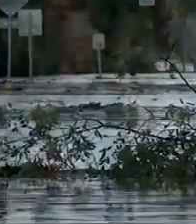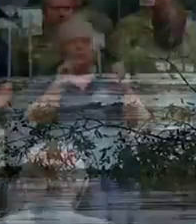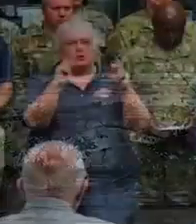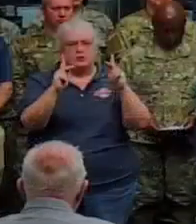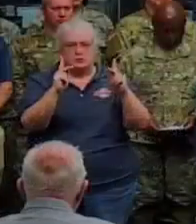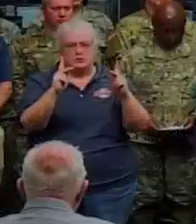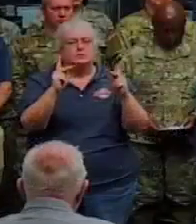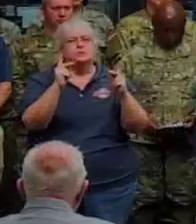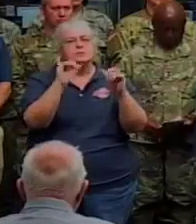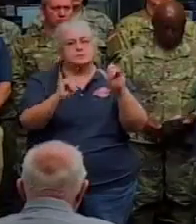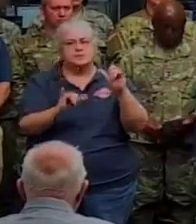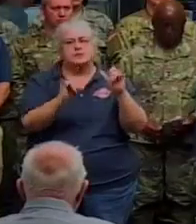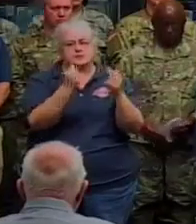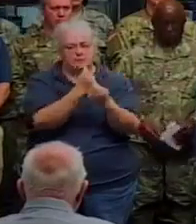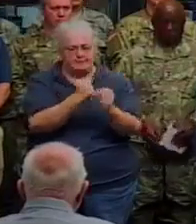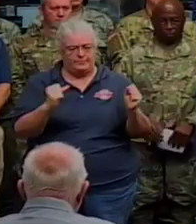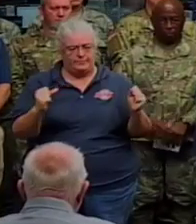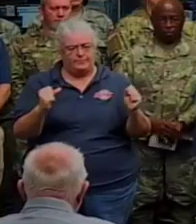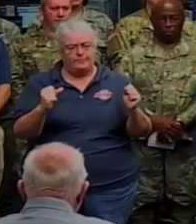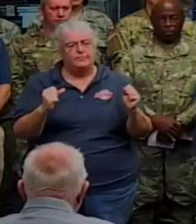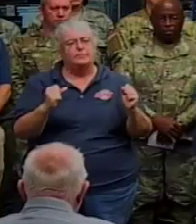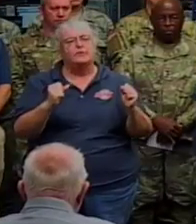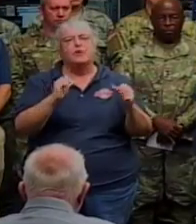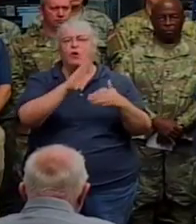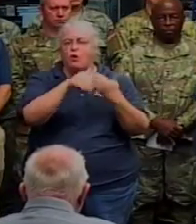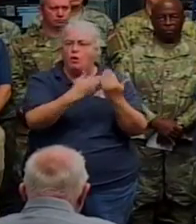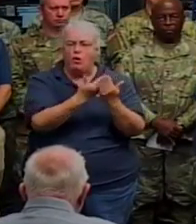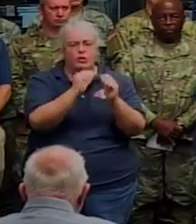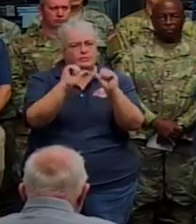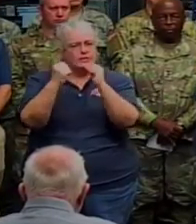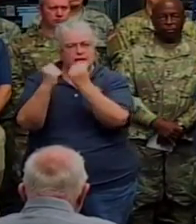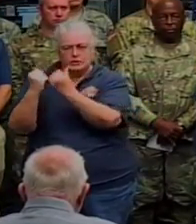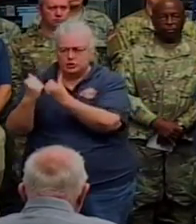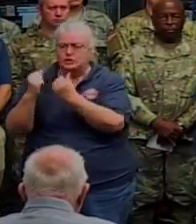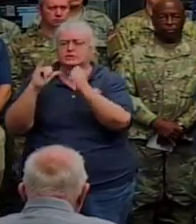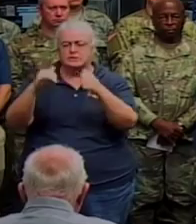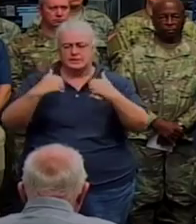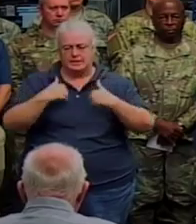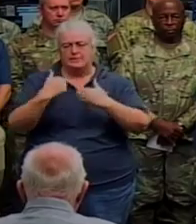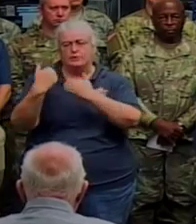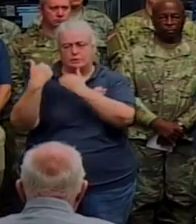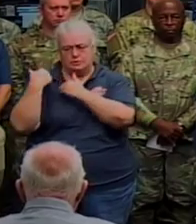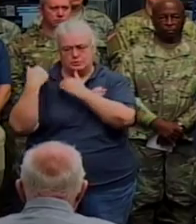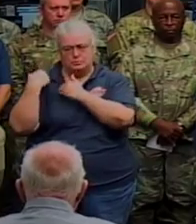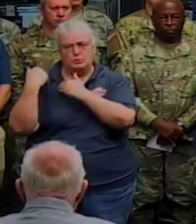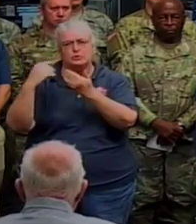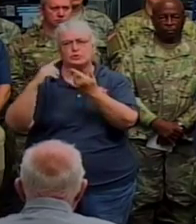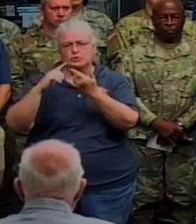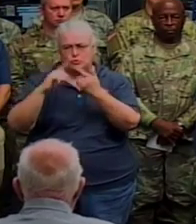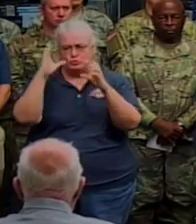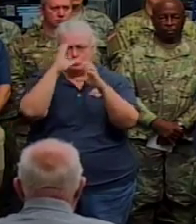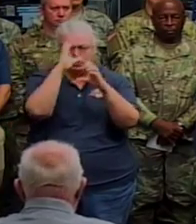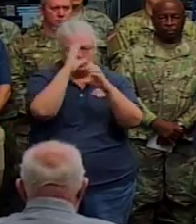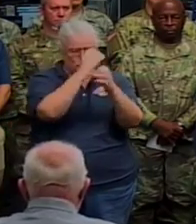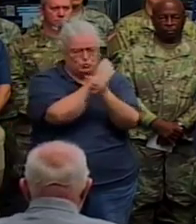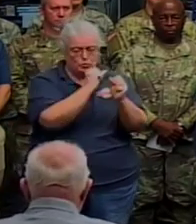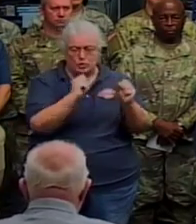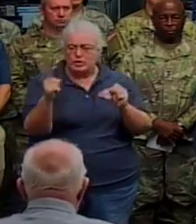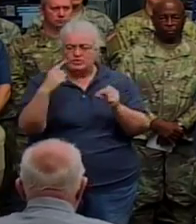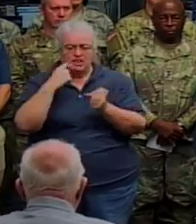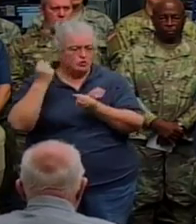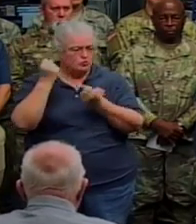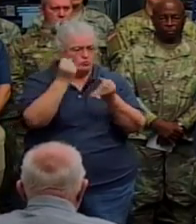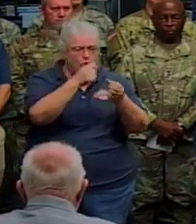the National Guard, Florida Fish and Wildlife Conservation Commission, and Florida Highway Patrol drove into darkness and unknown